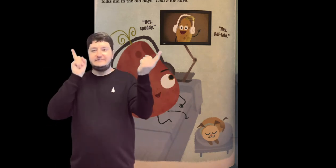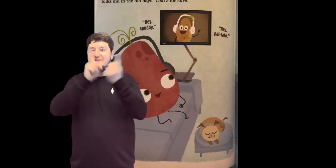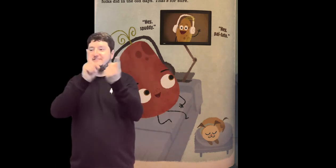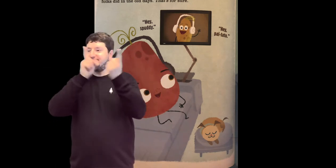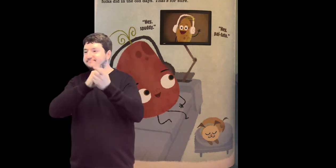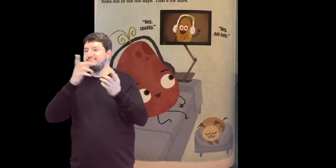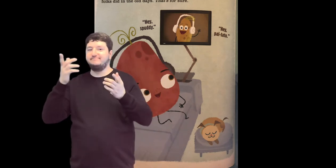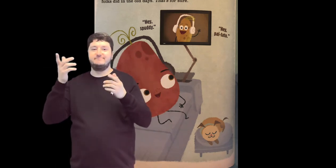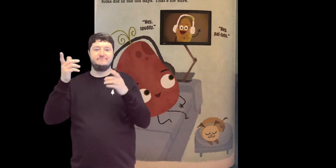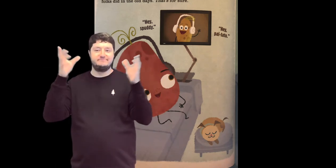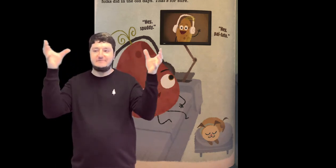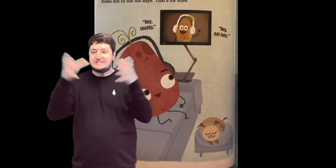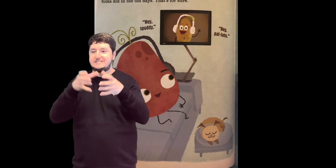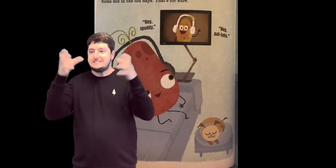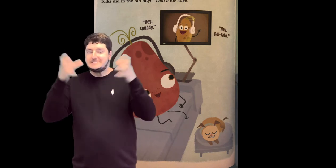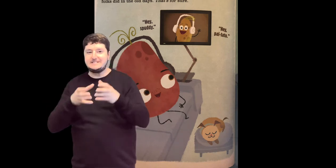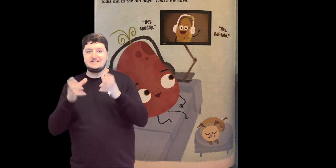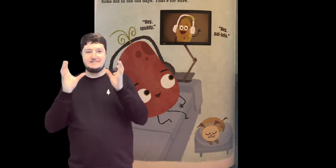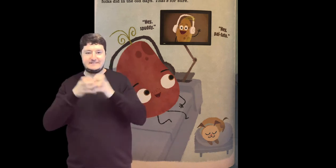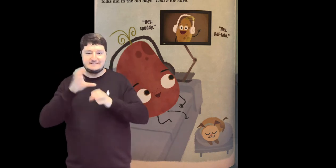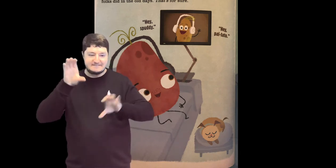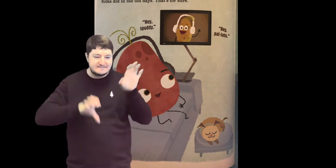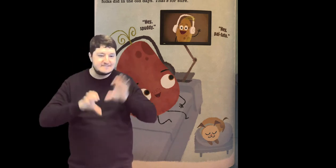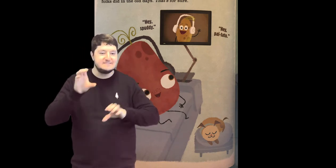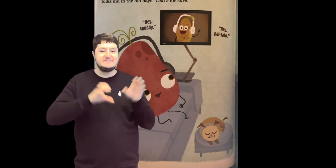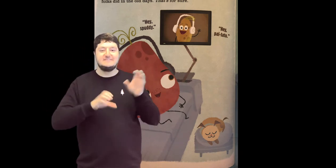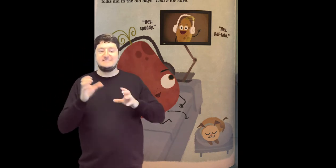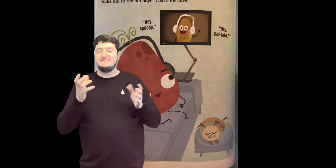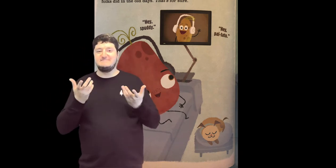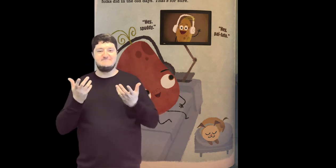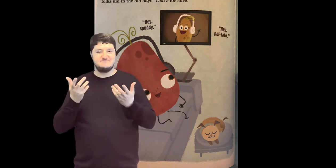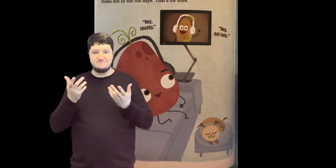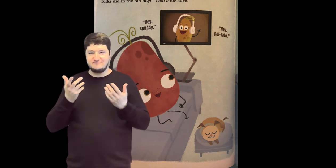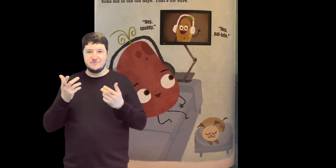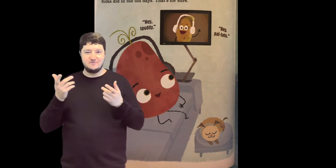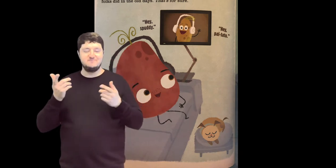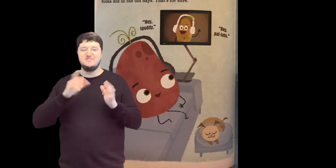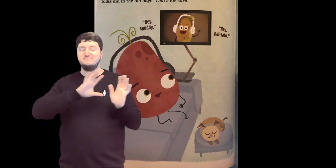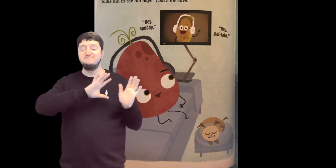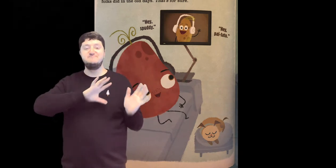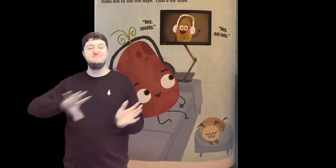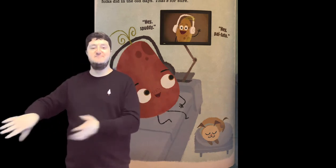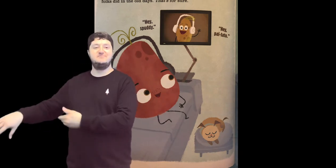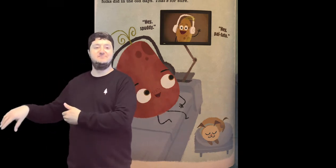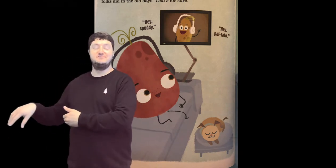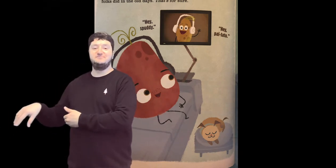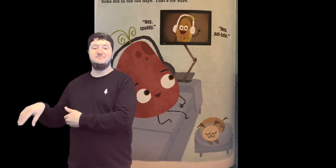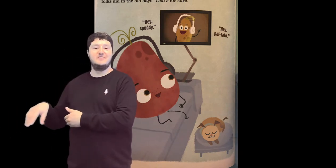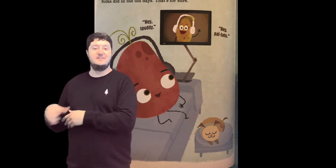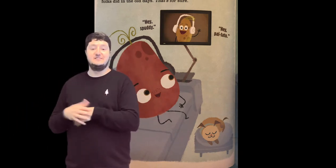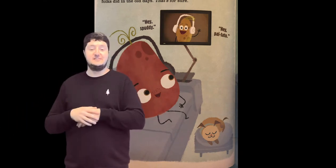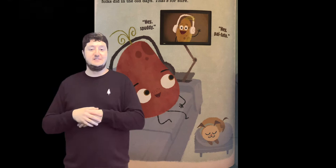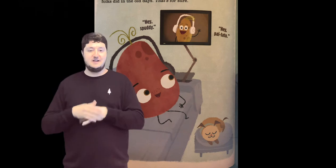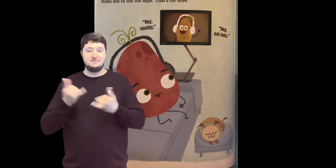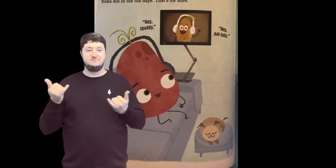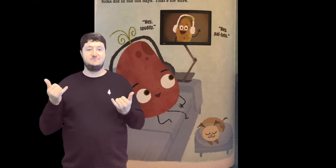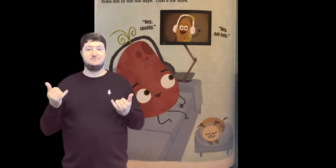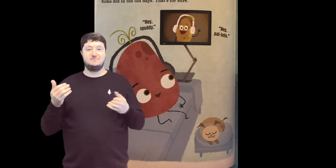This is how my pals and I spend quality time together It's much easier than trying